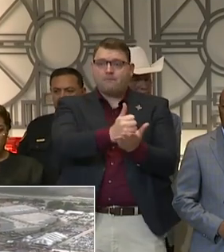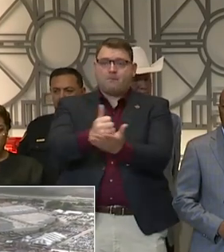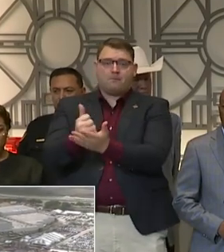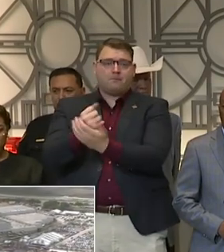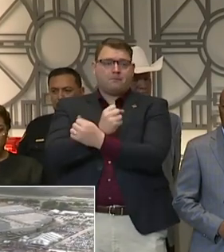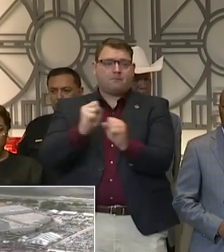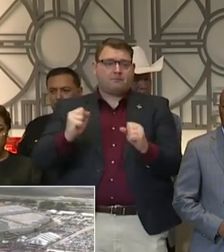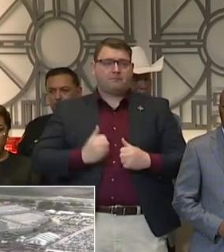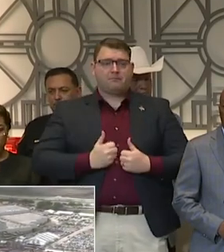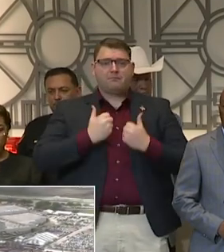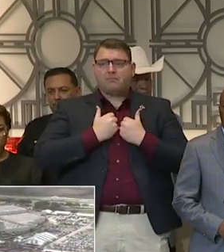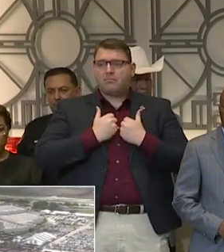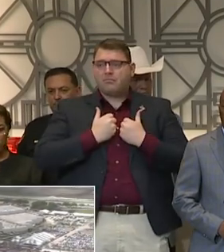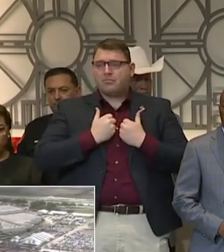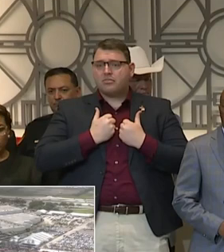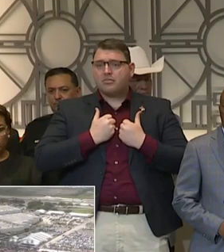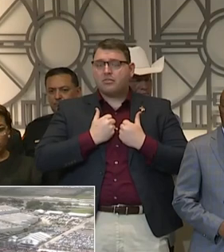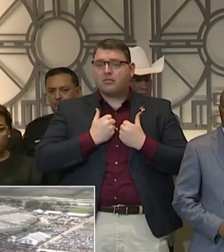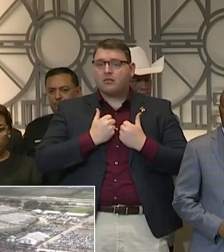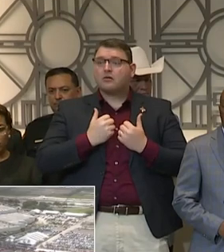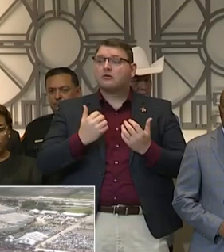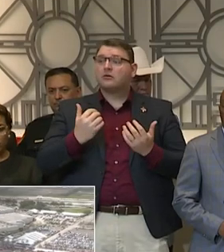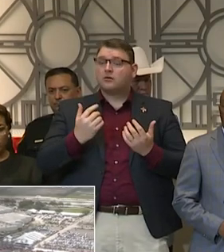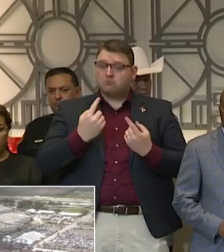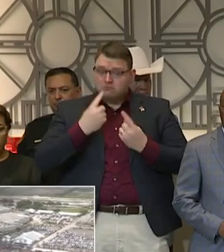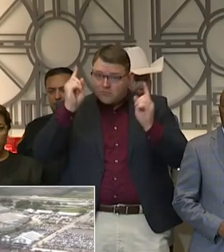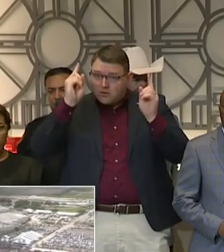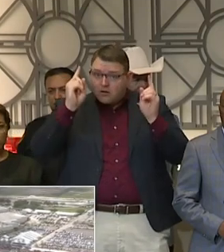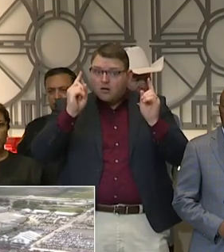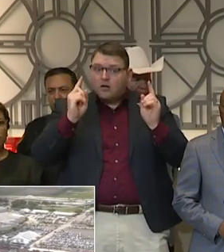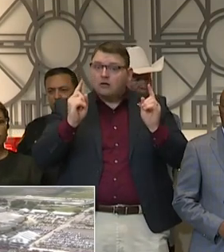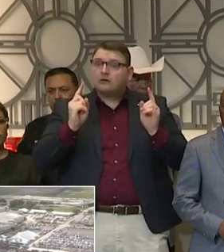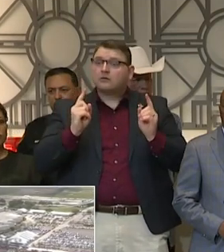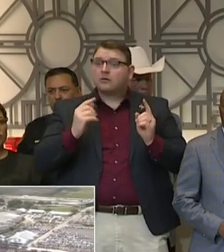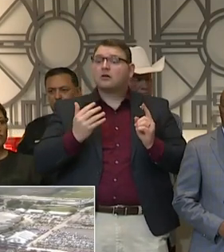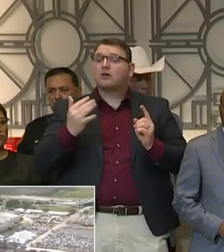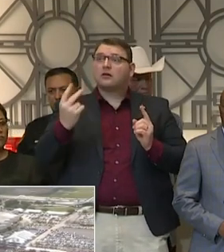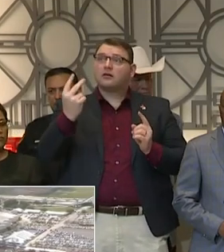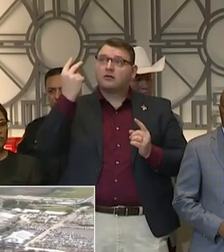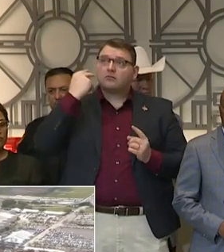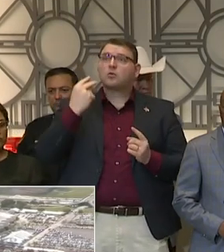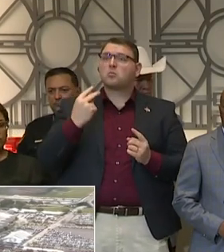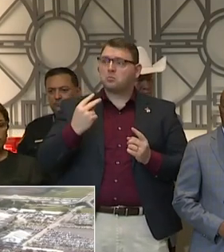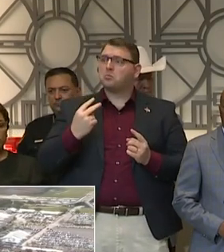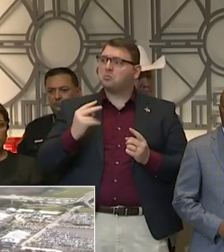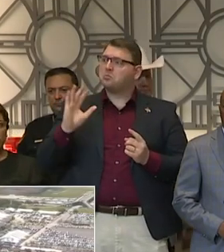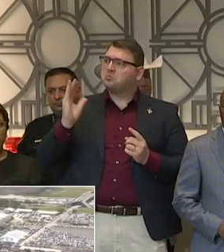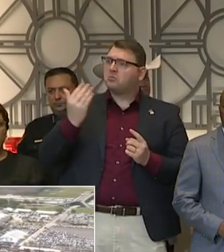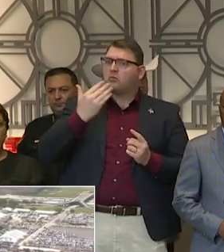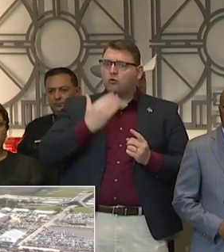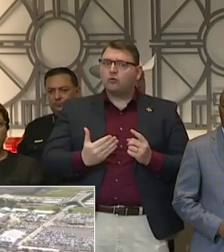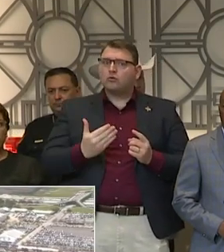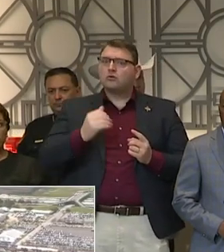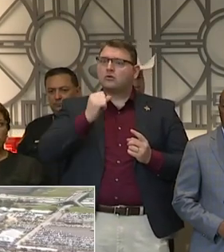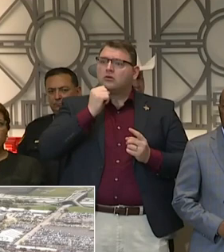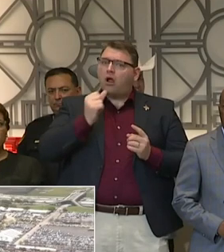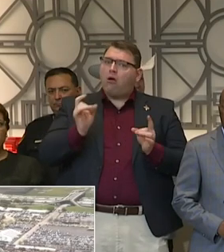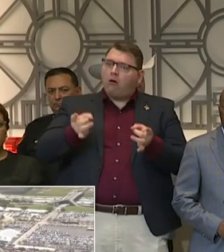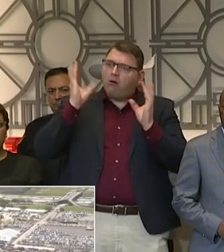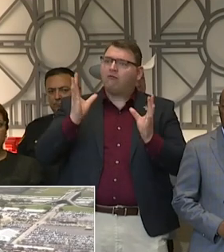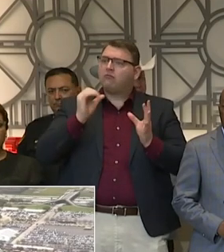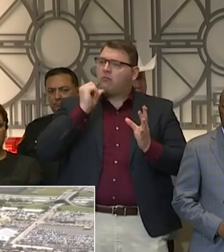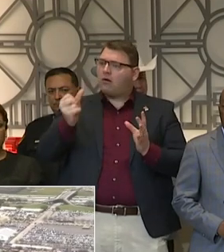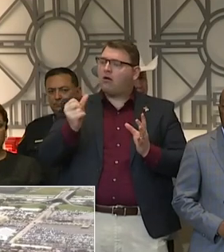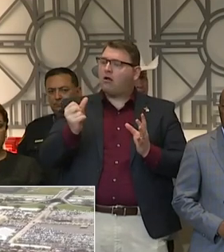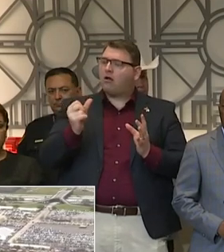this and say, well, you know what? It turned out not to be such a bad deal. Well, if that's the case, and we're seeing what's happening in Italy, for example, then that will be